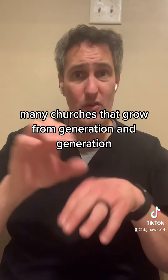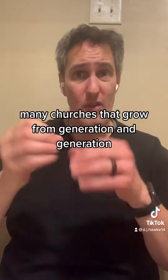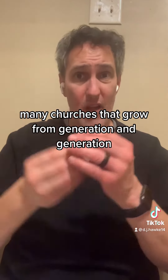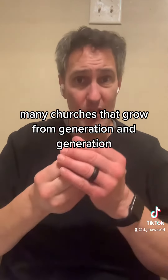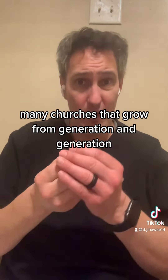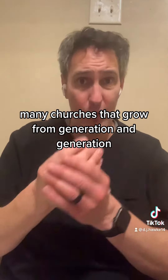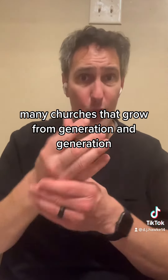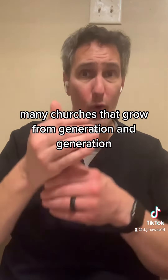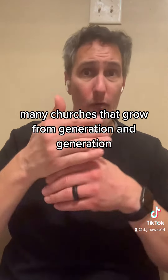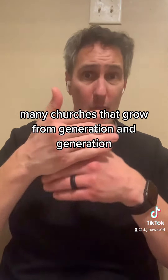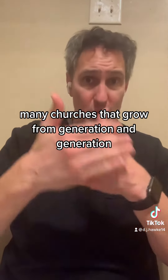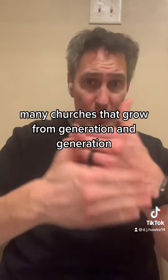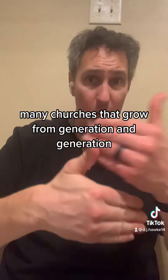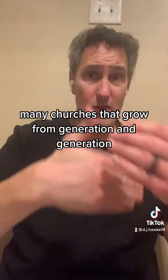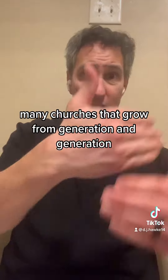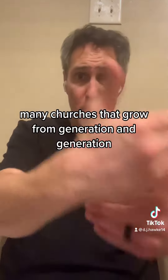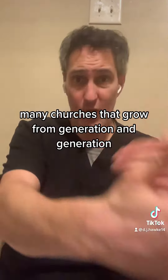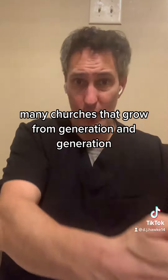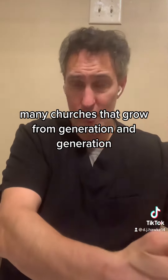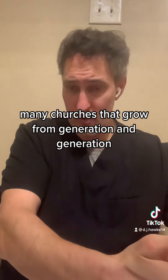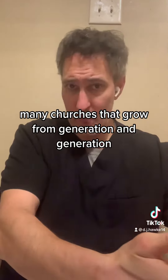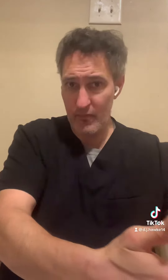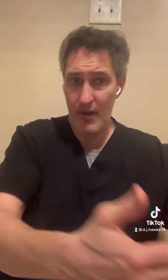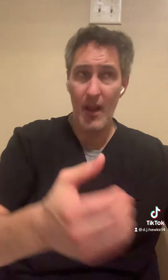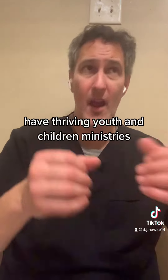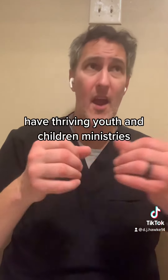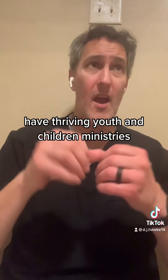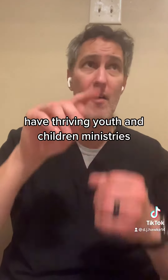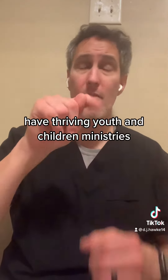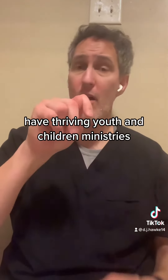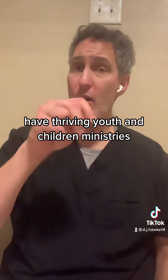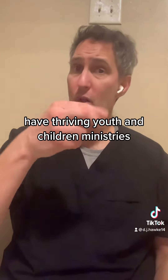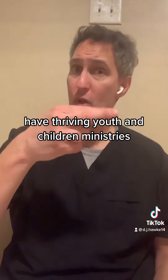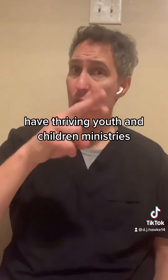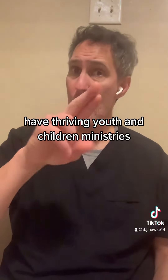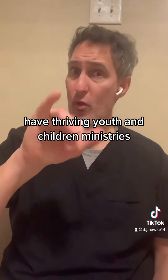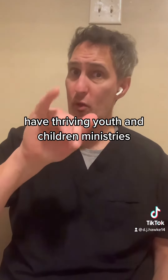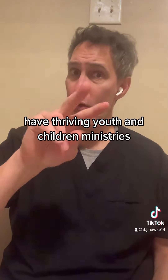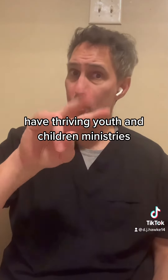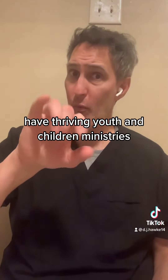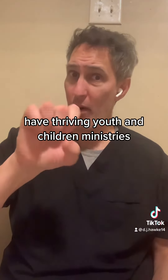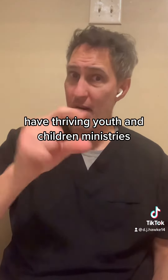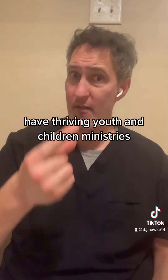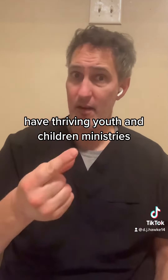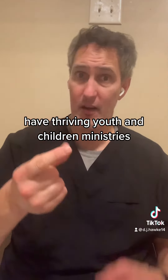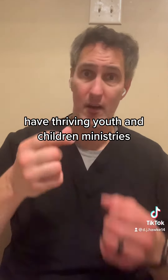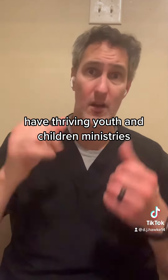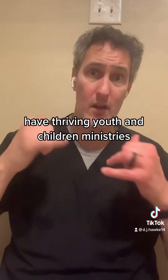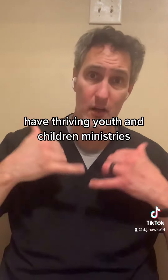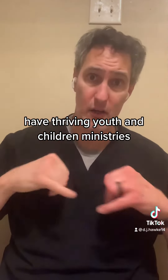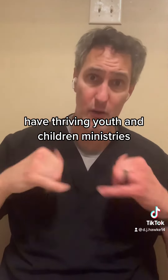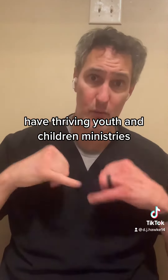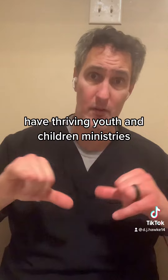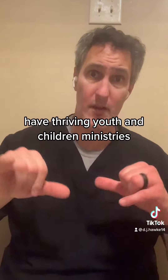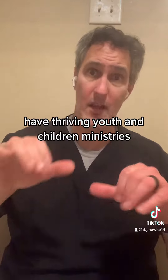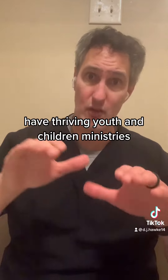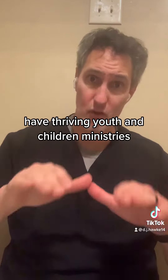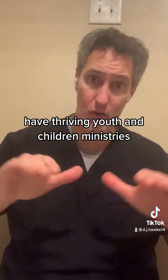that grow from generation to generation have thriving youth and children